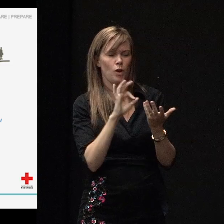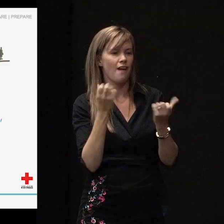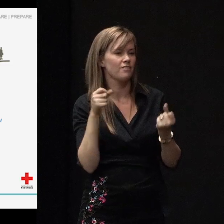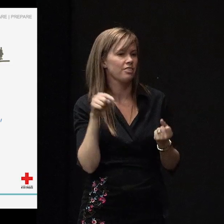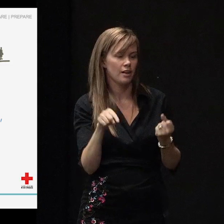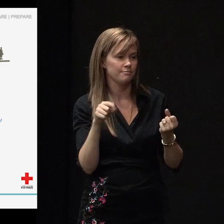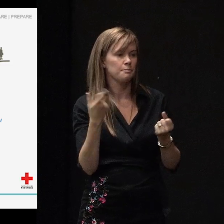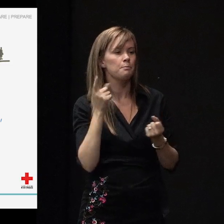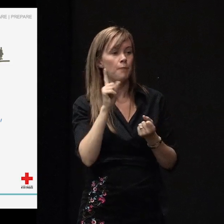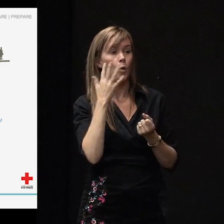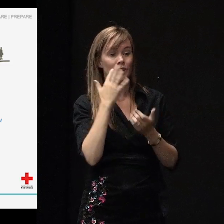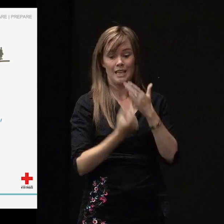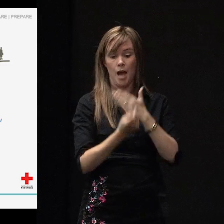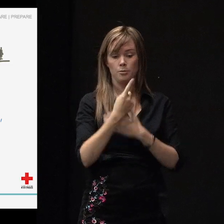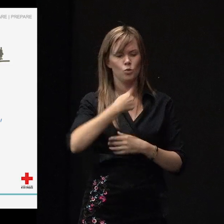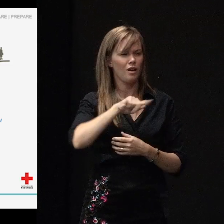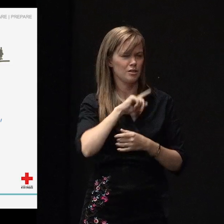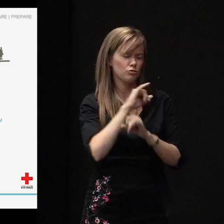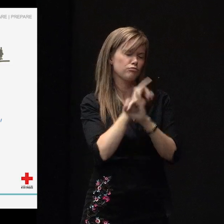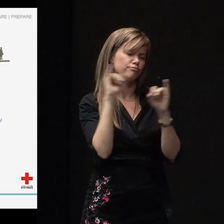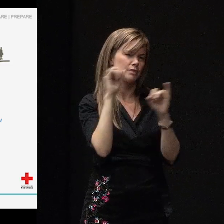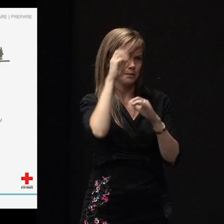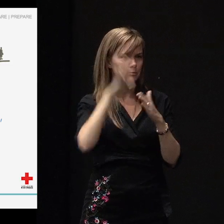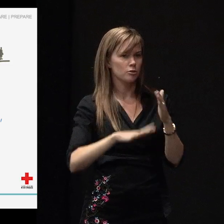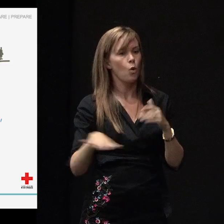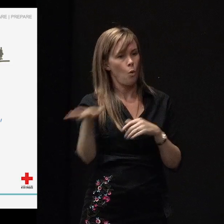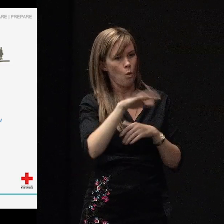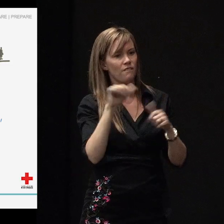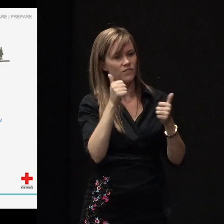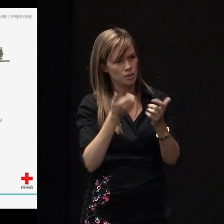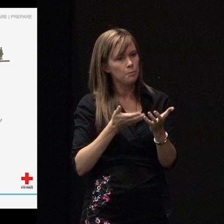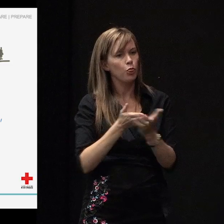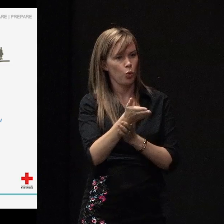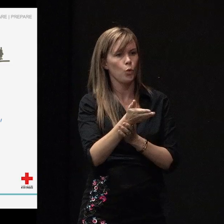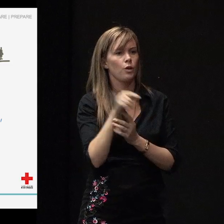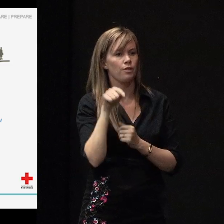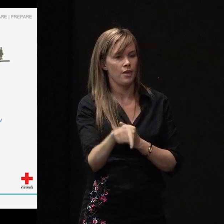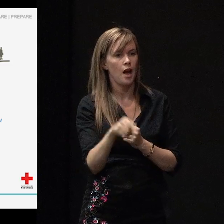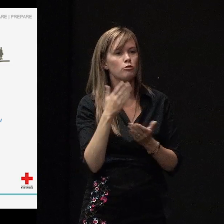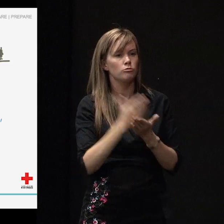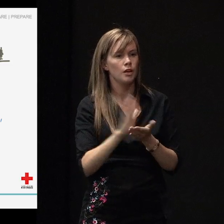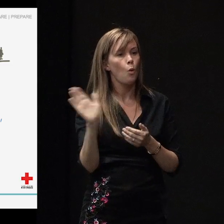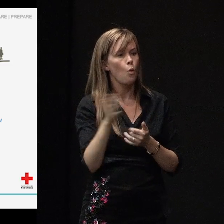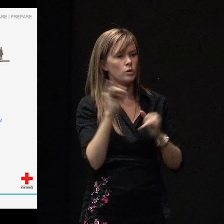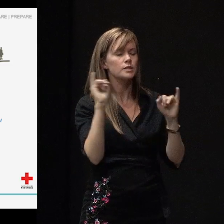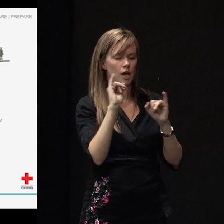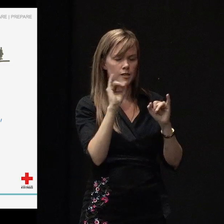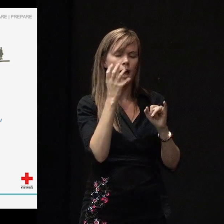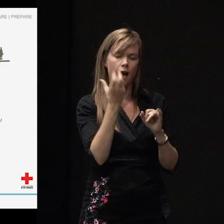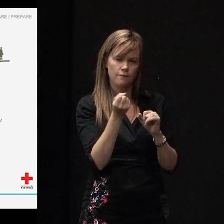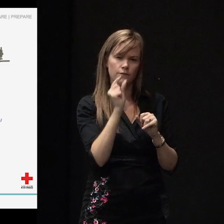it's really a horrific experience. And we've all gone through that. And so all disasters are slightly different.